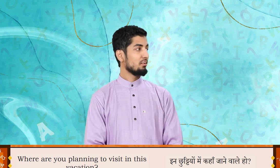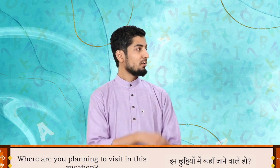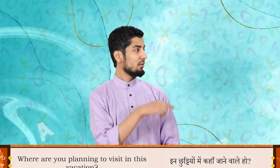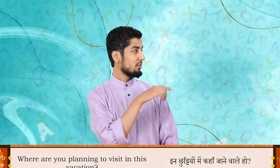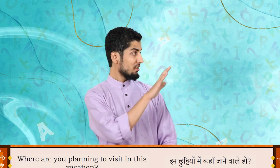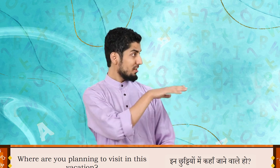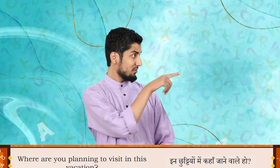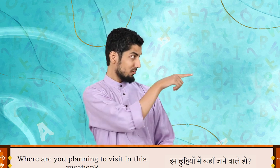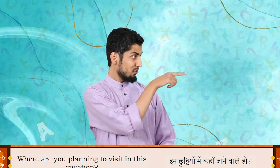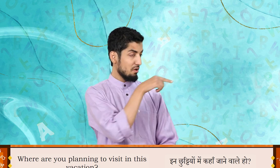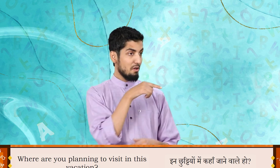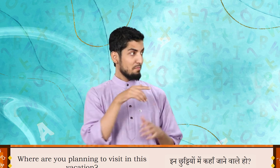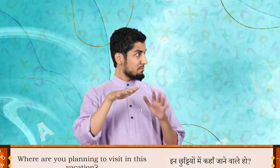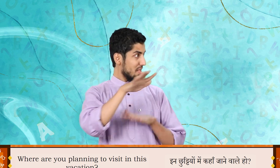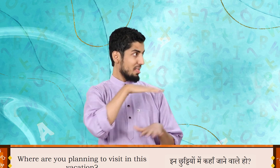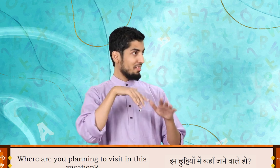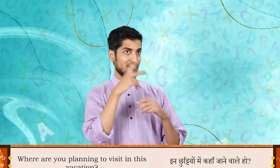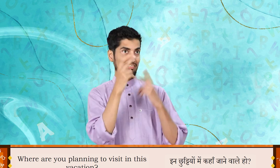Where are you planning to visit in this vacation?